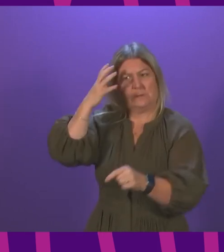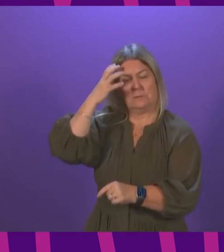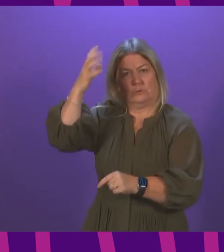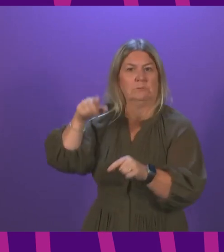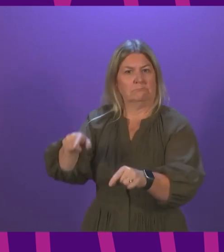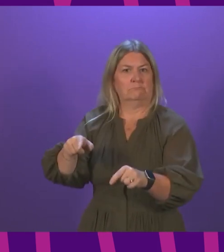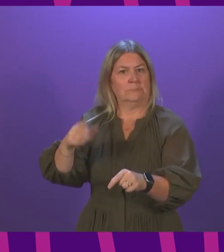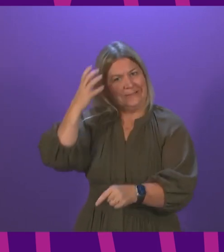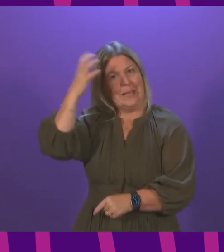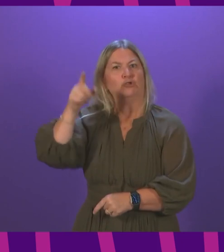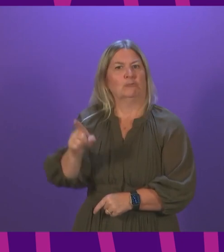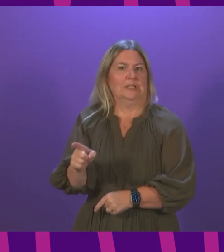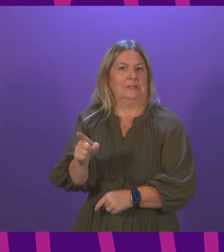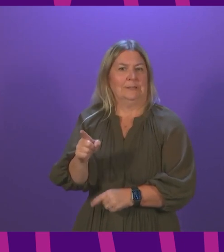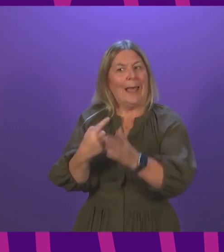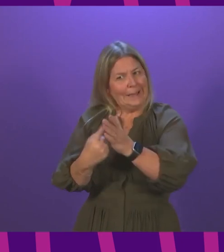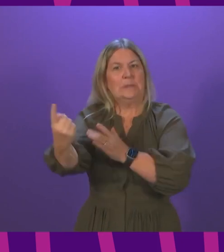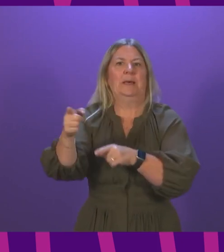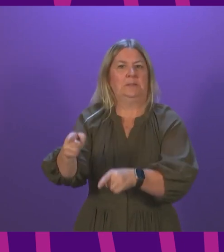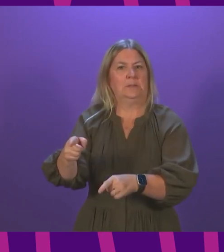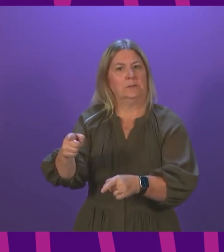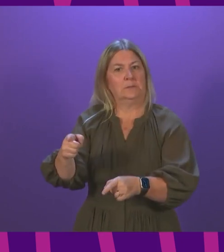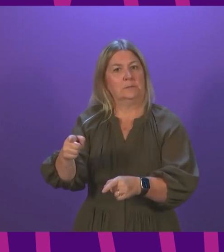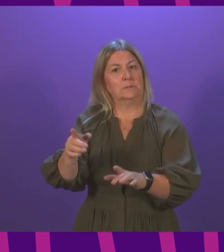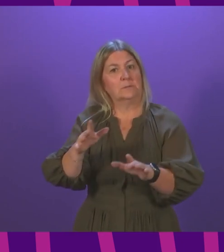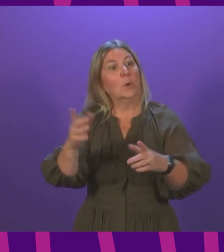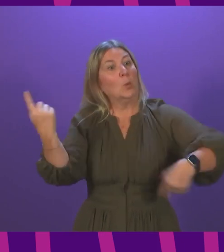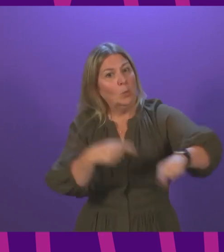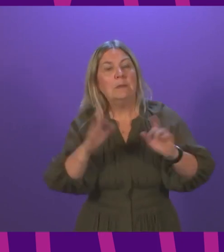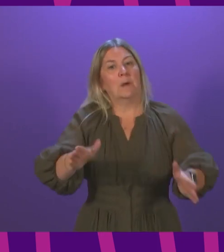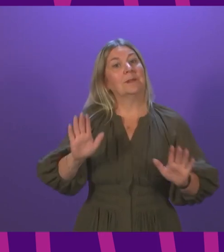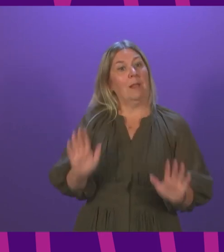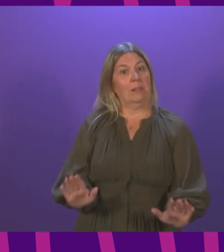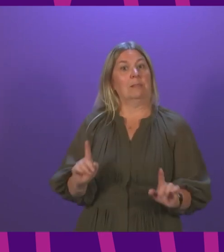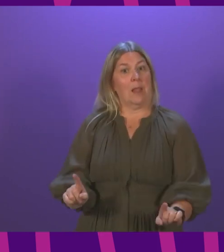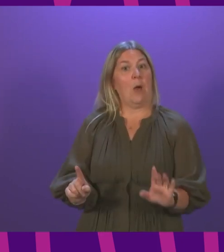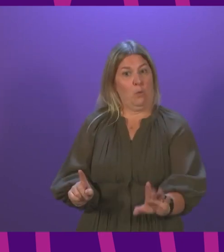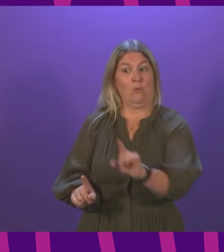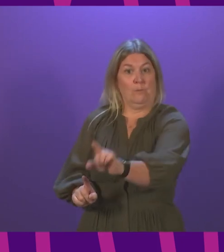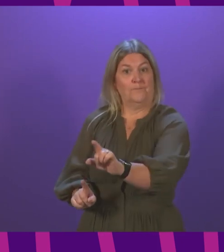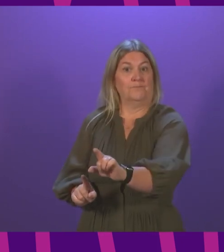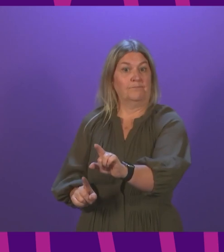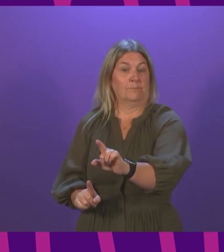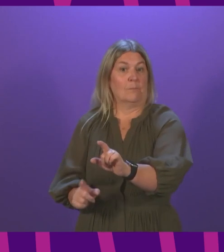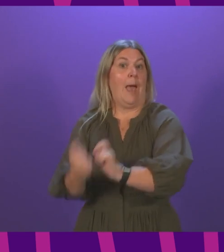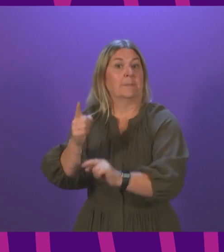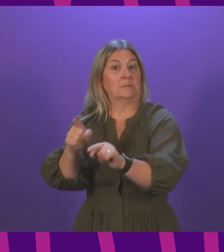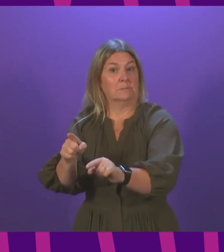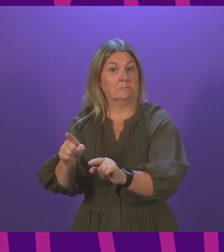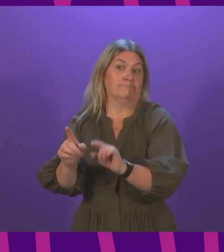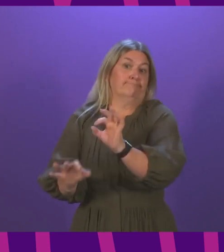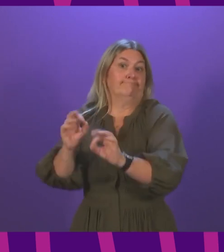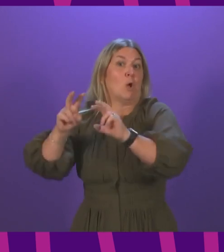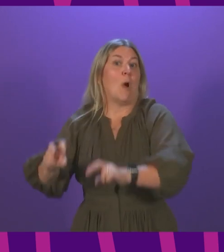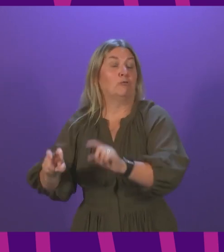and the truth now, I think, have a duty to allow that inquiry to properly do its work. That is what the government is going to do, and I would suggest that that is what Anas